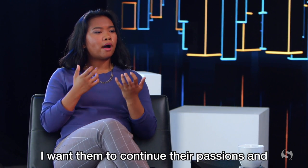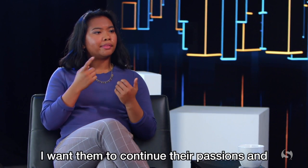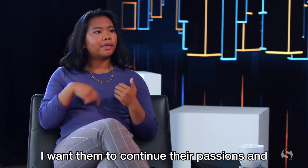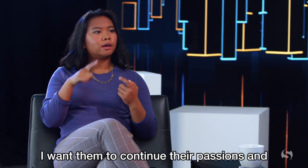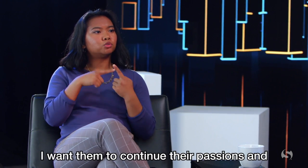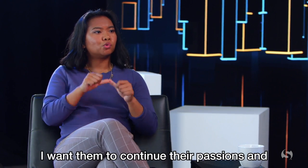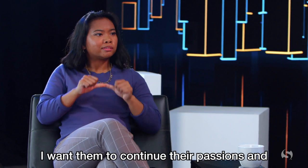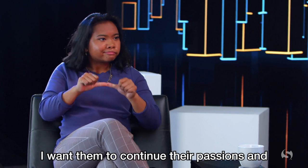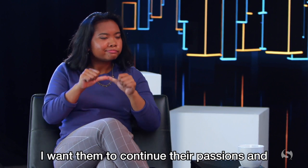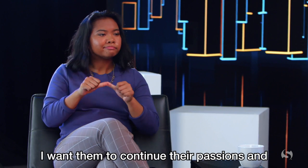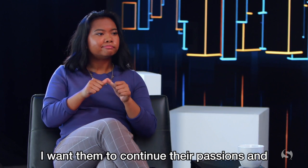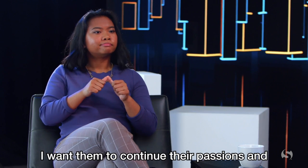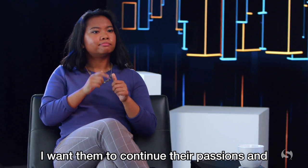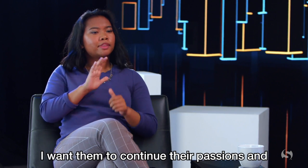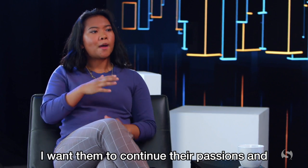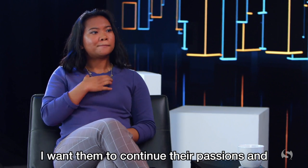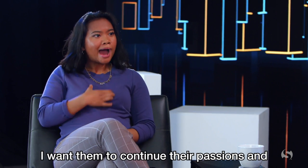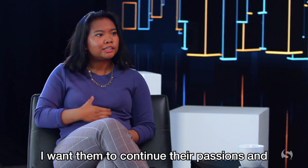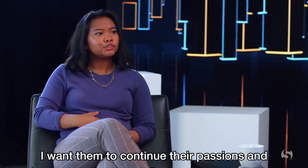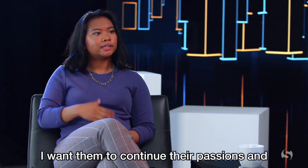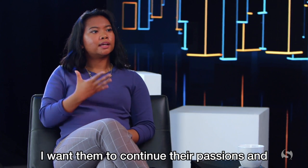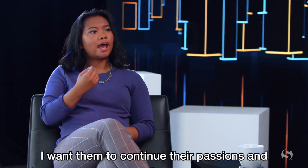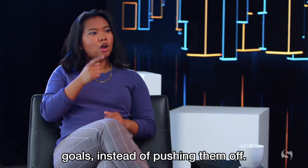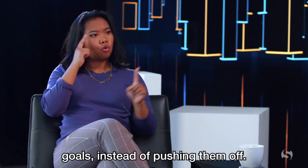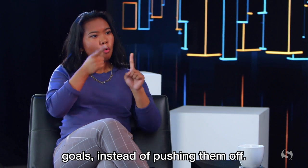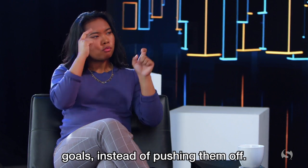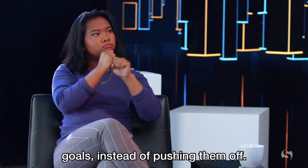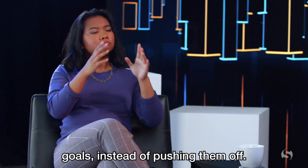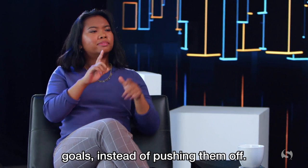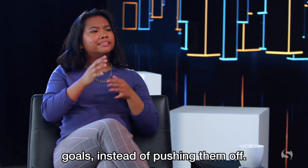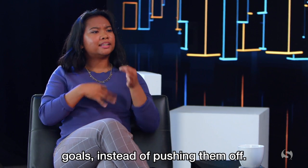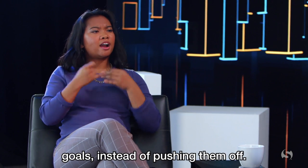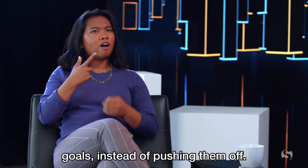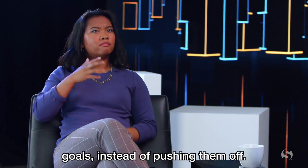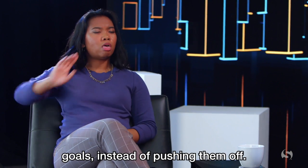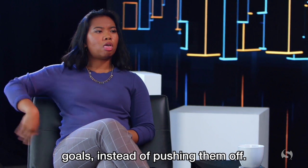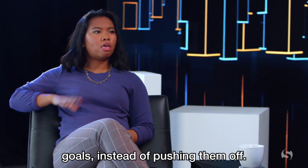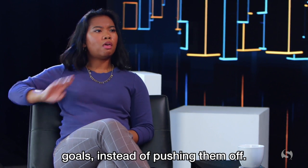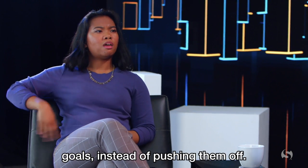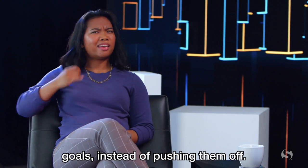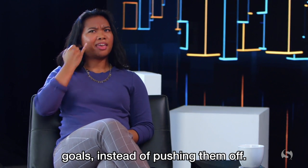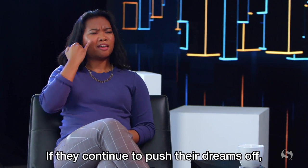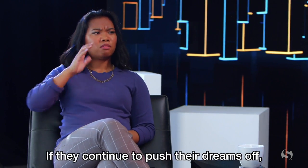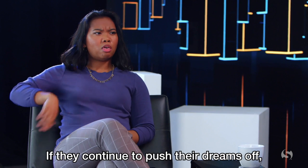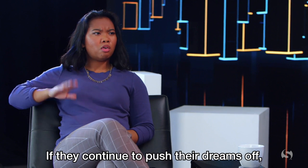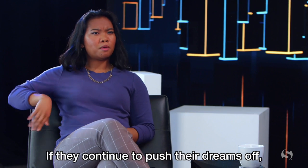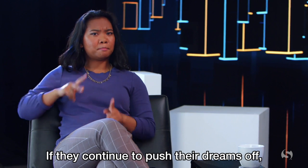I want them to continue their passions and goals instead of pushing them off. If they